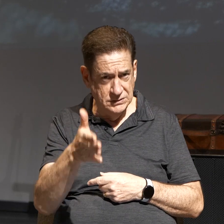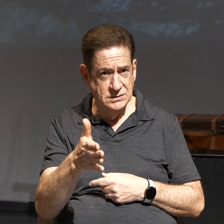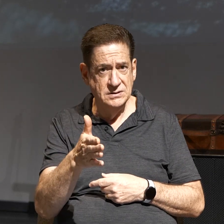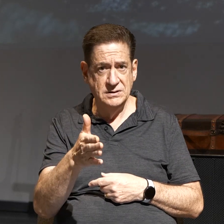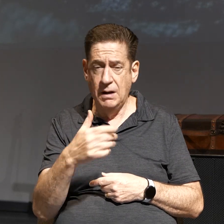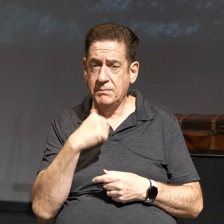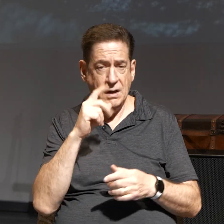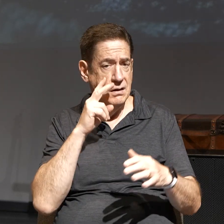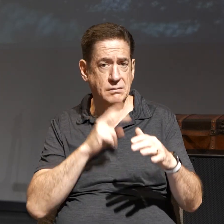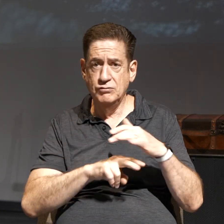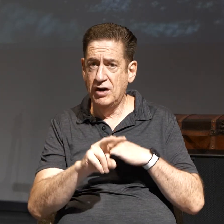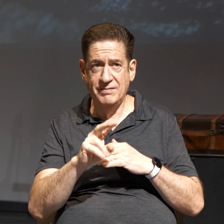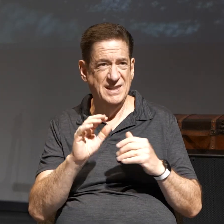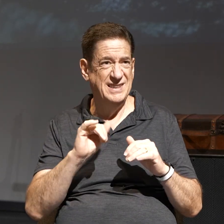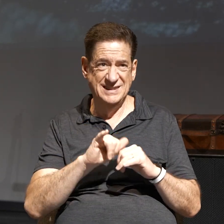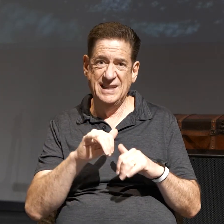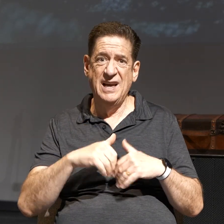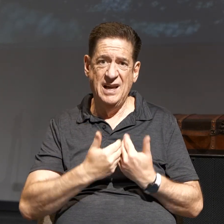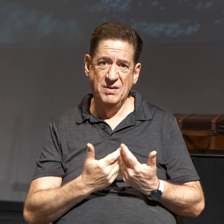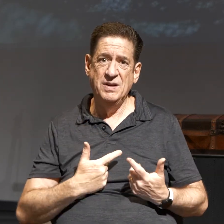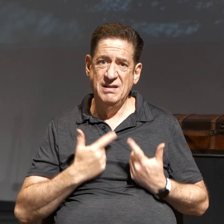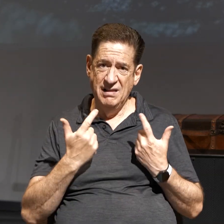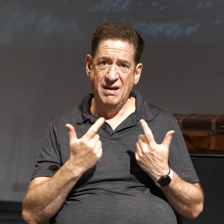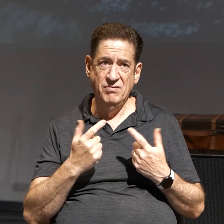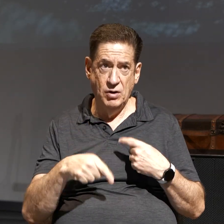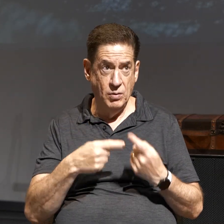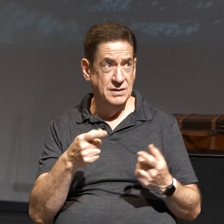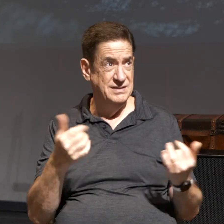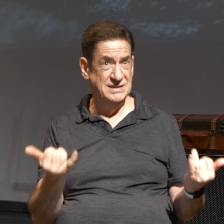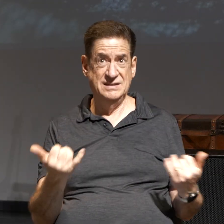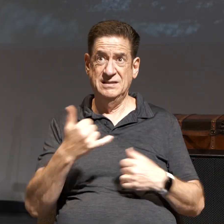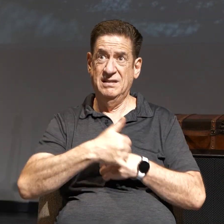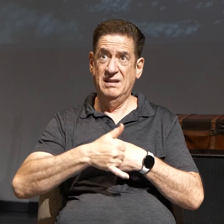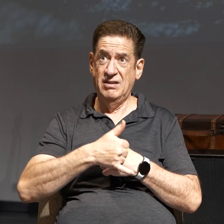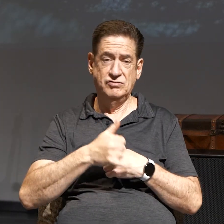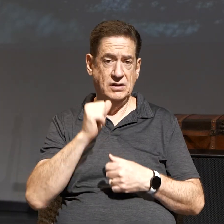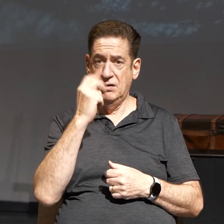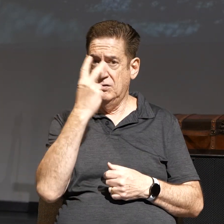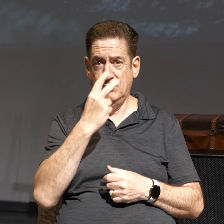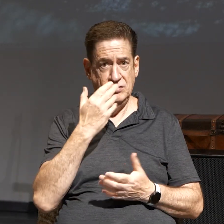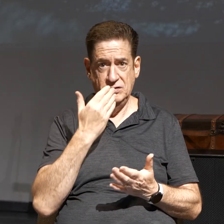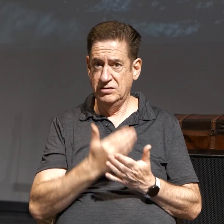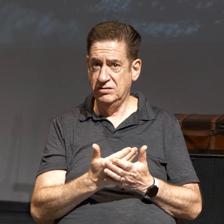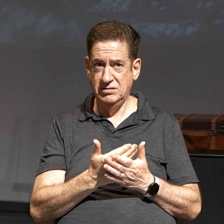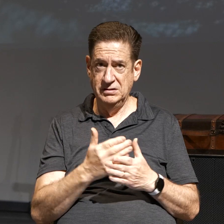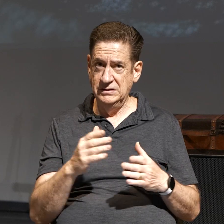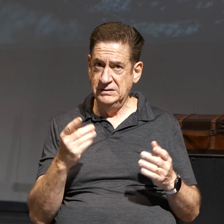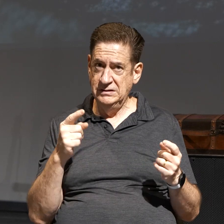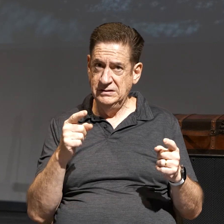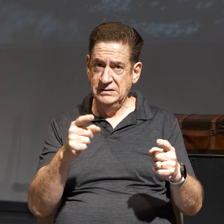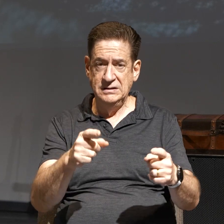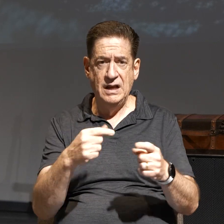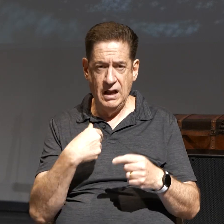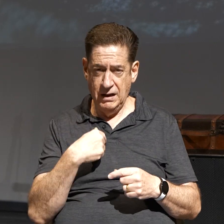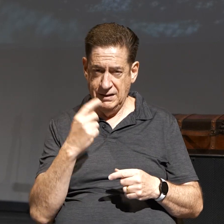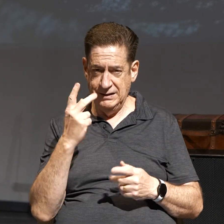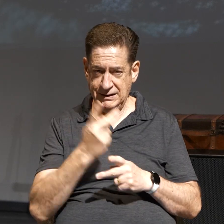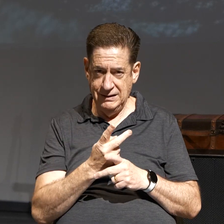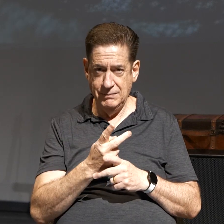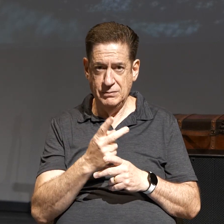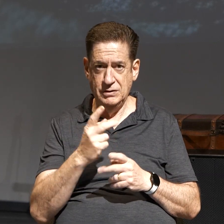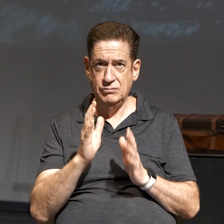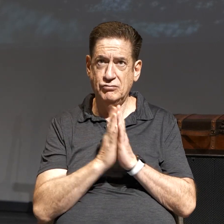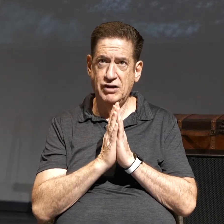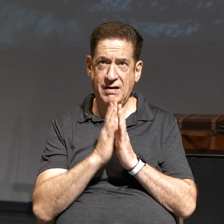of doom. That's just how life goes. The way we're headed as a country doesn't look really that good. I keep praying like crazy for a change